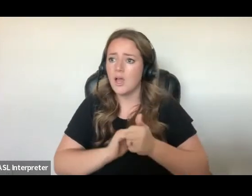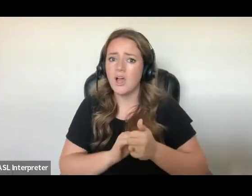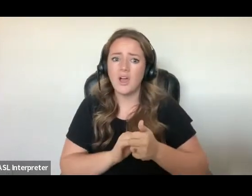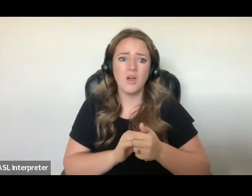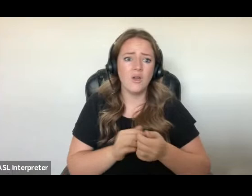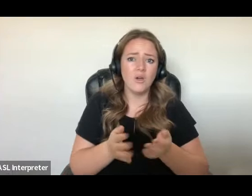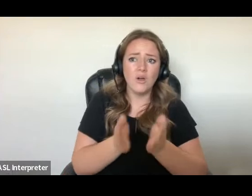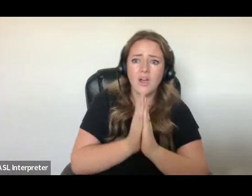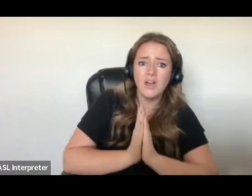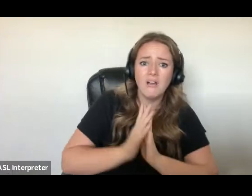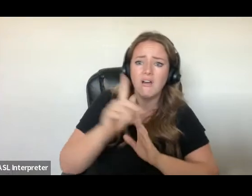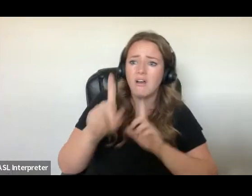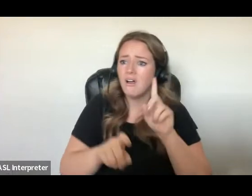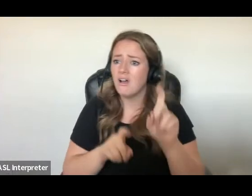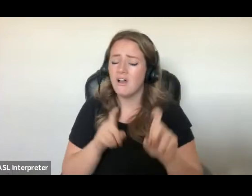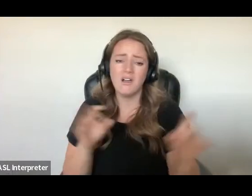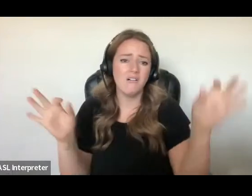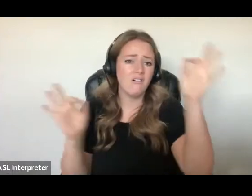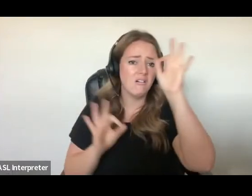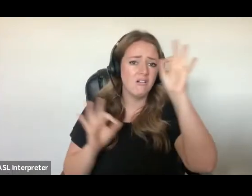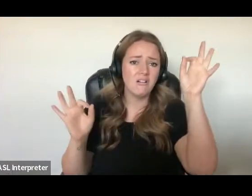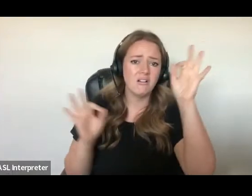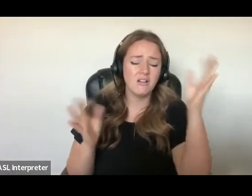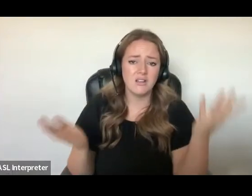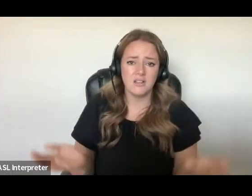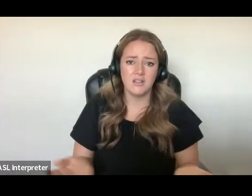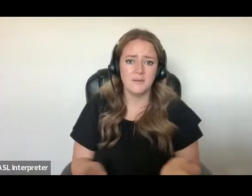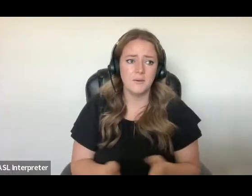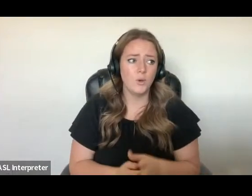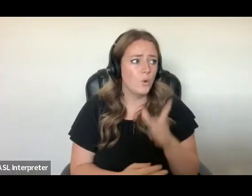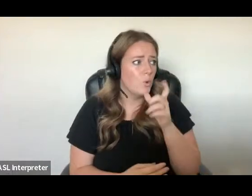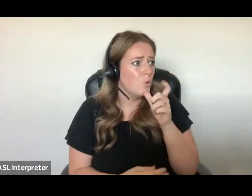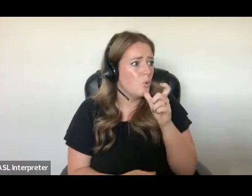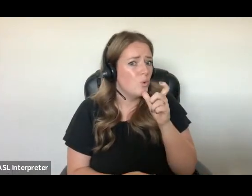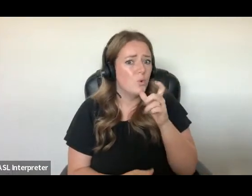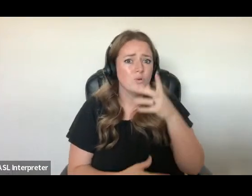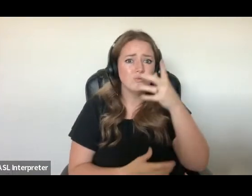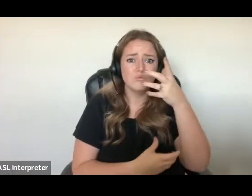basic question. I didn't know who I could trust.